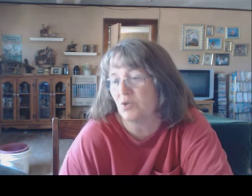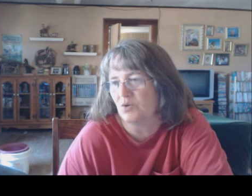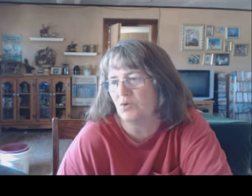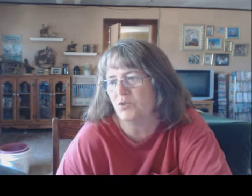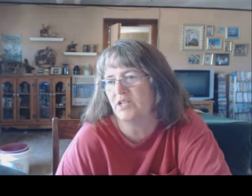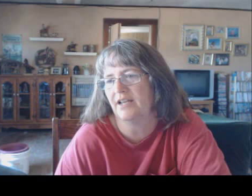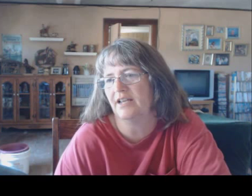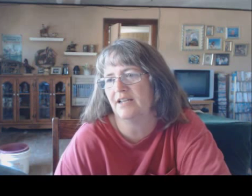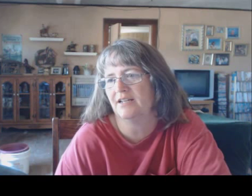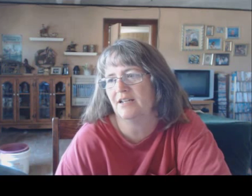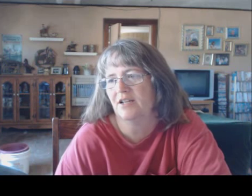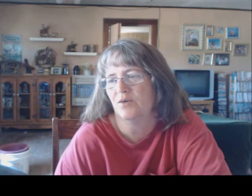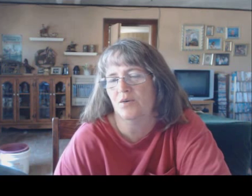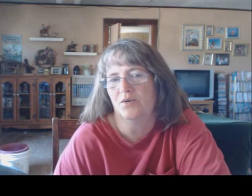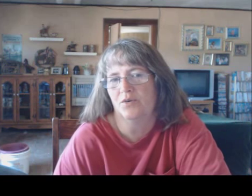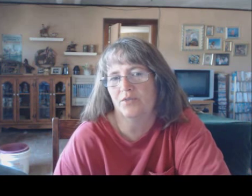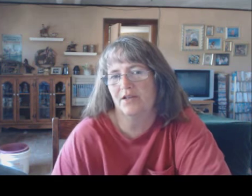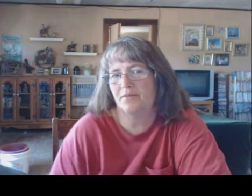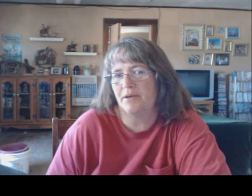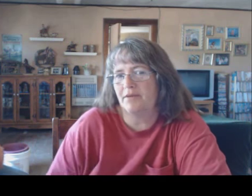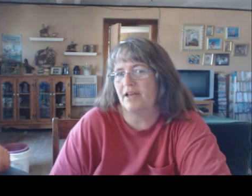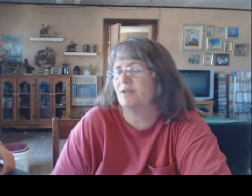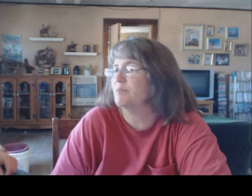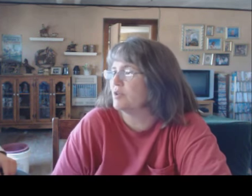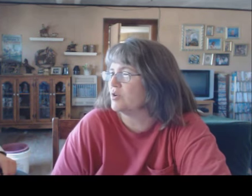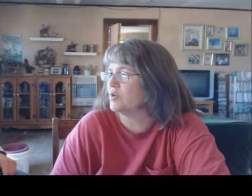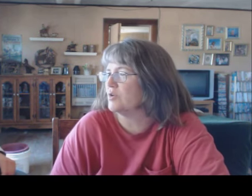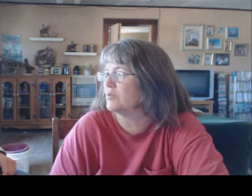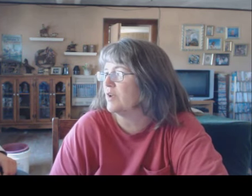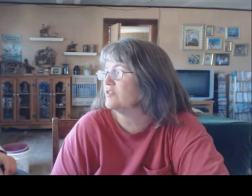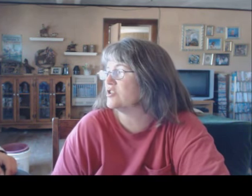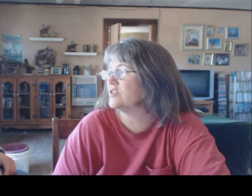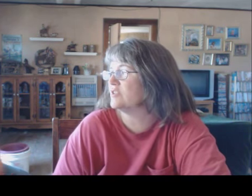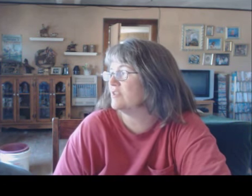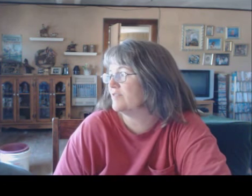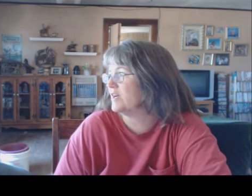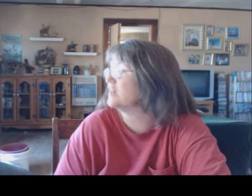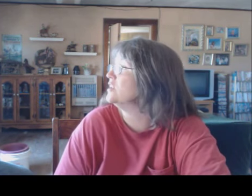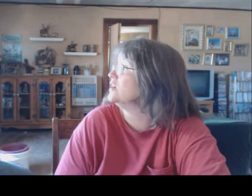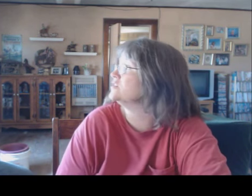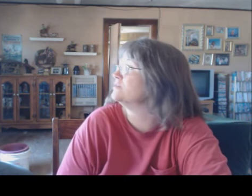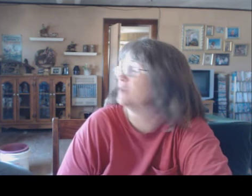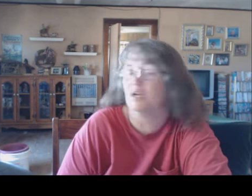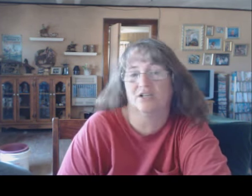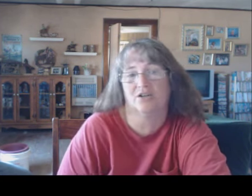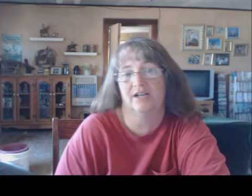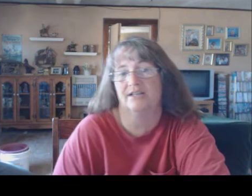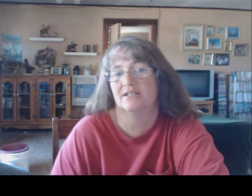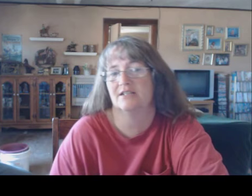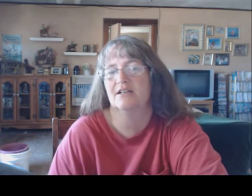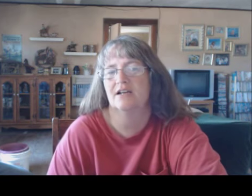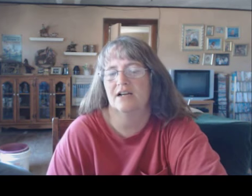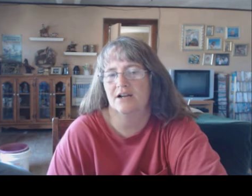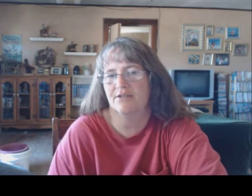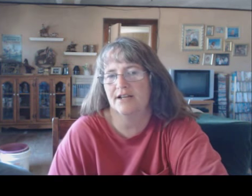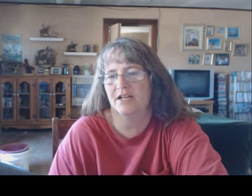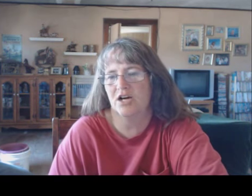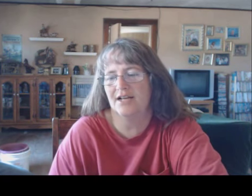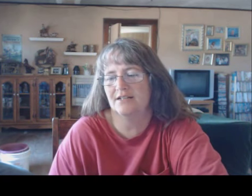was old. And the baby had an umbilical cord. We're not even sure if it got colostrum or not, correct? Correct. I ran and got